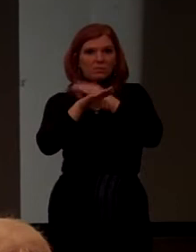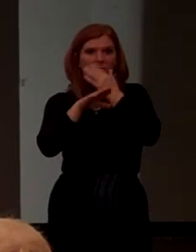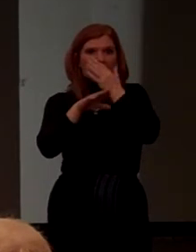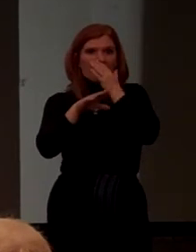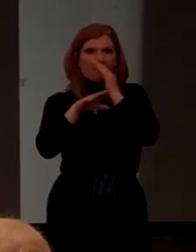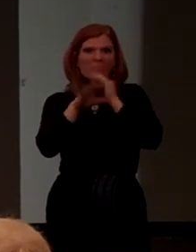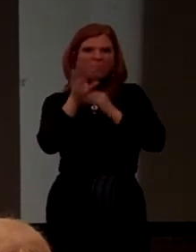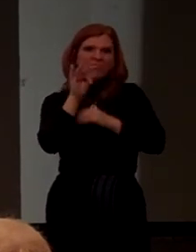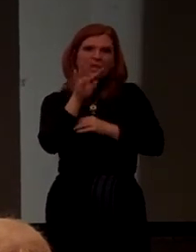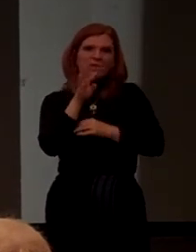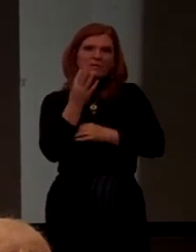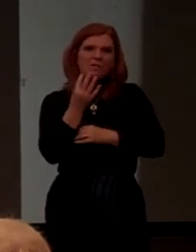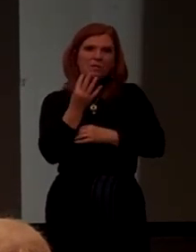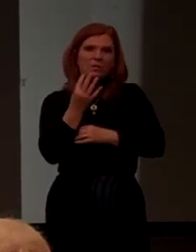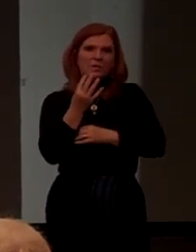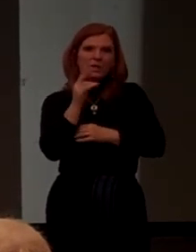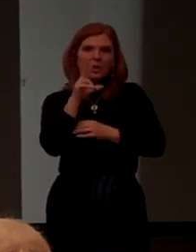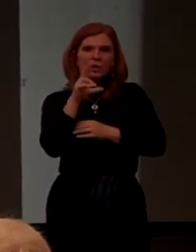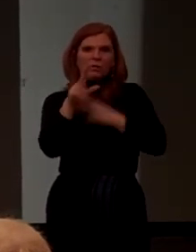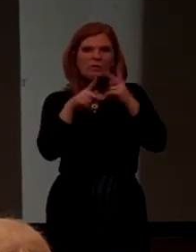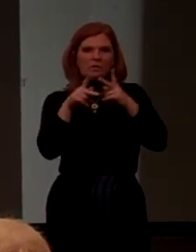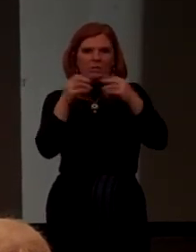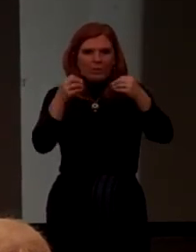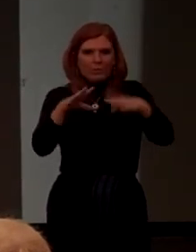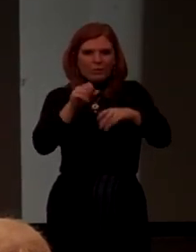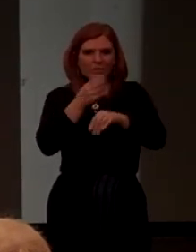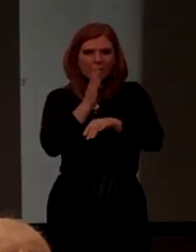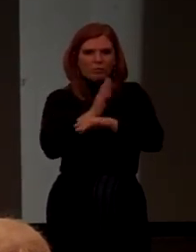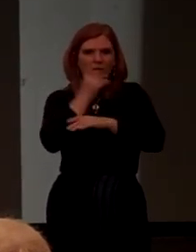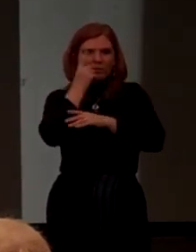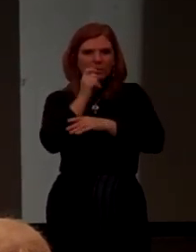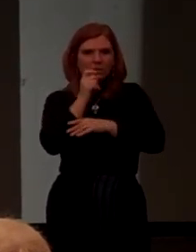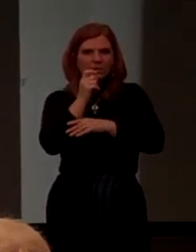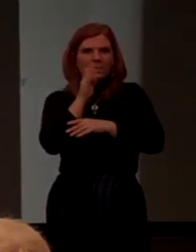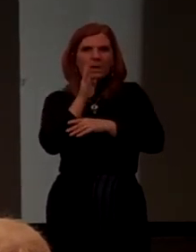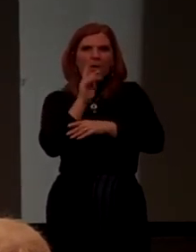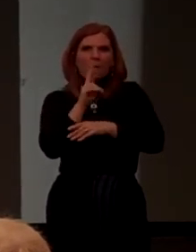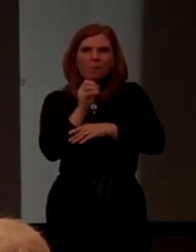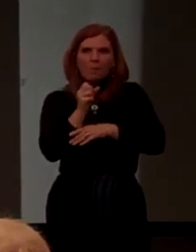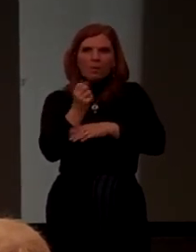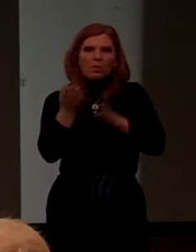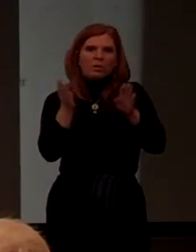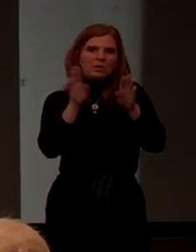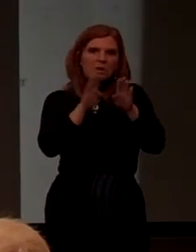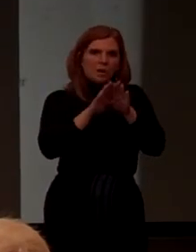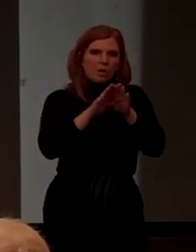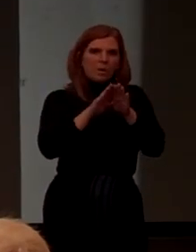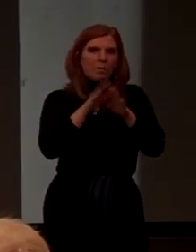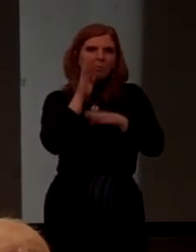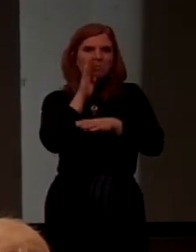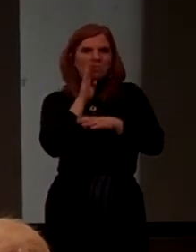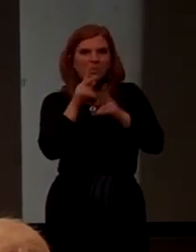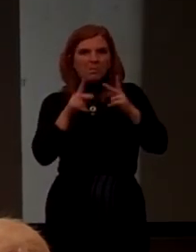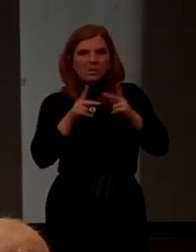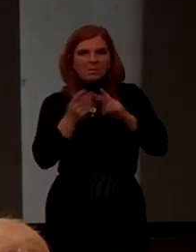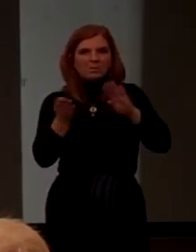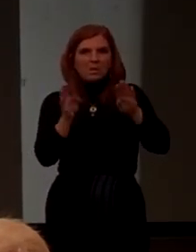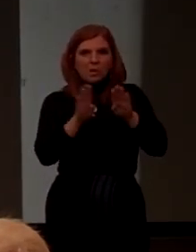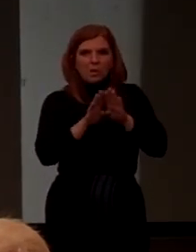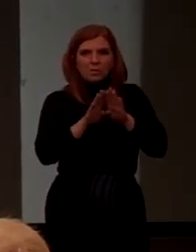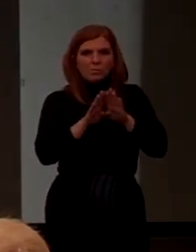300 people lost their jobs because bars closed, Raymond Brewer closed, Schmuel bars closed.